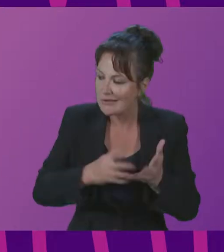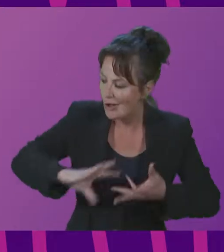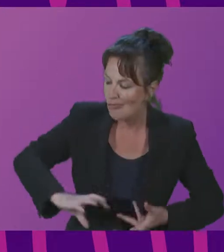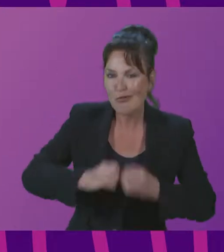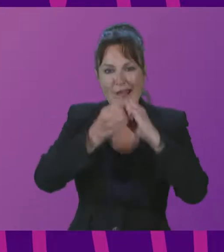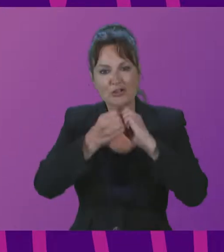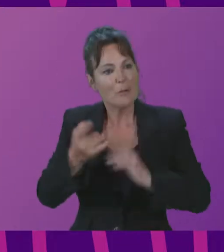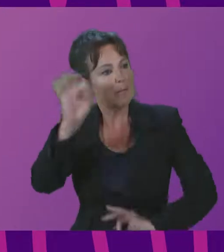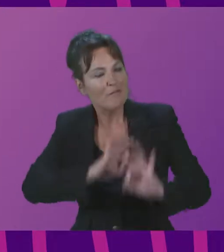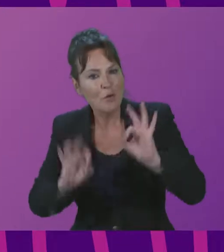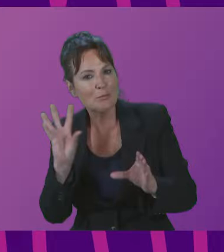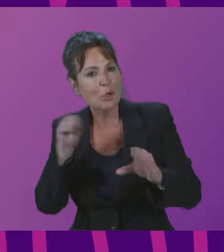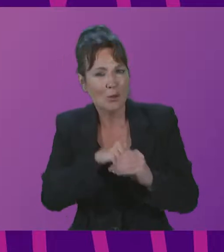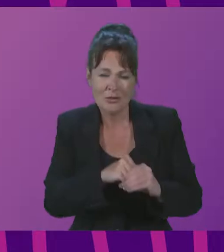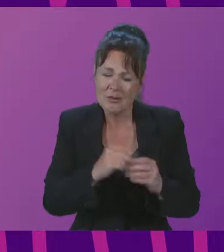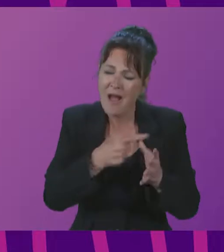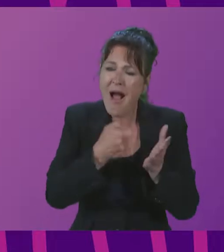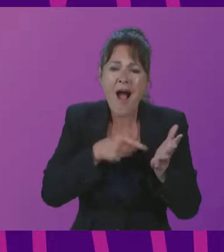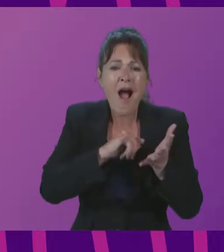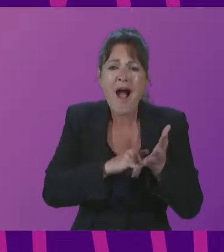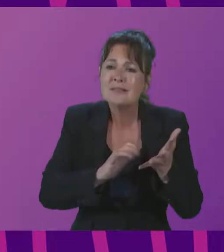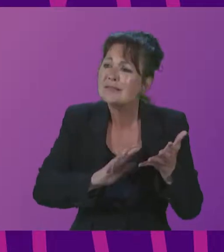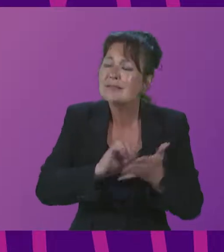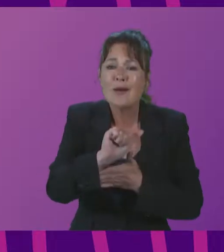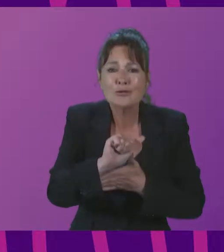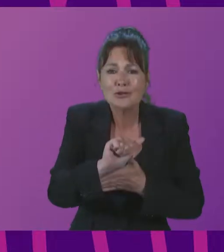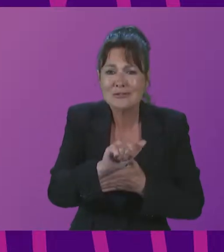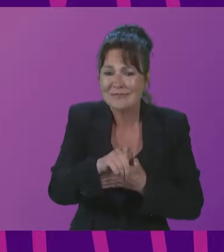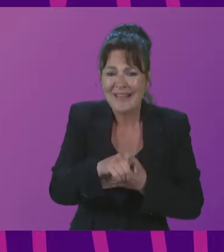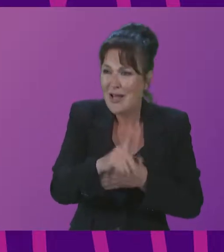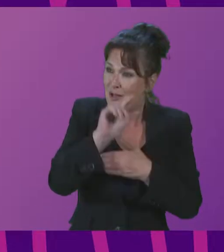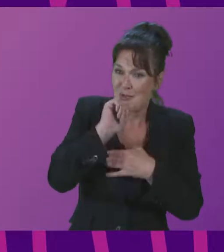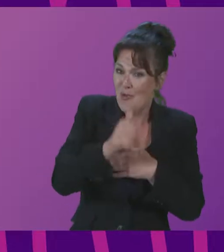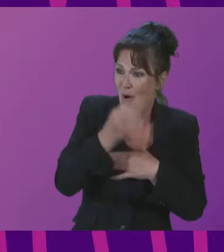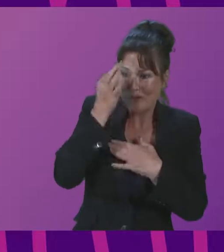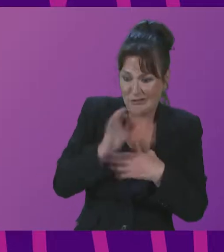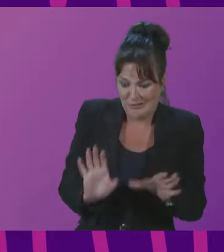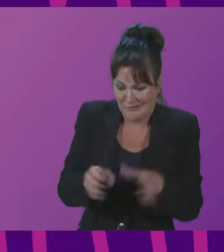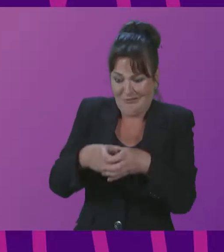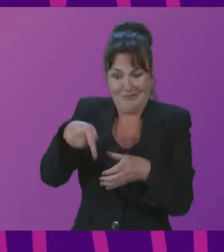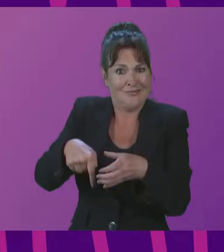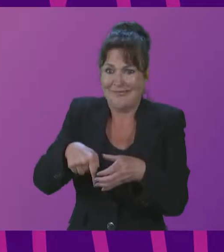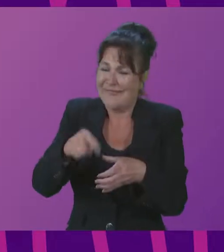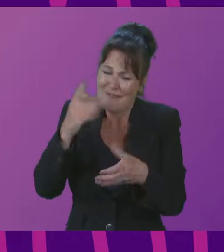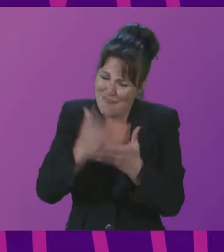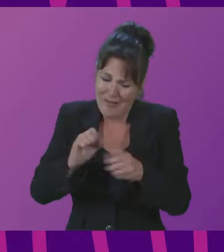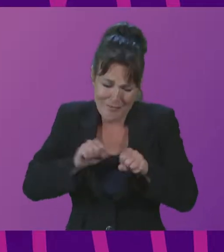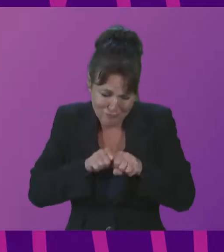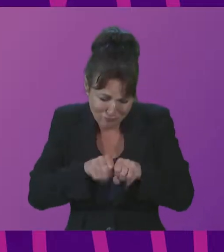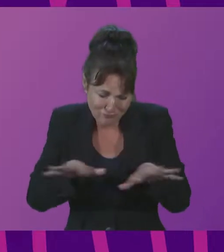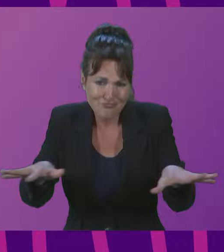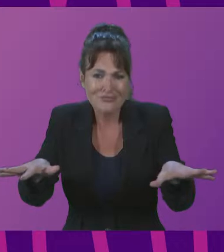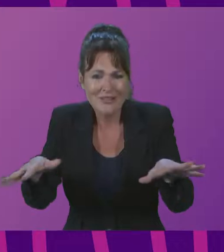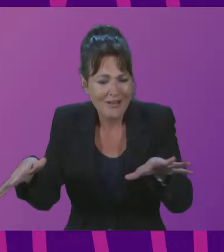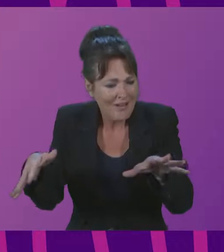a performance of art. Arts and culture do not exist in a bubble. And for workshop three on performing and presenting, there's a willingness